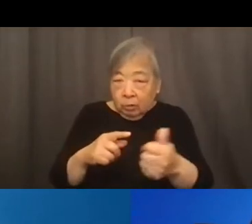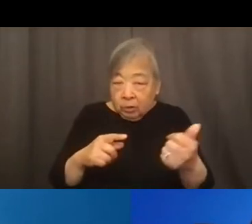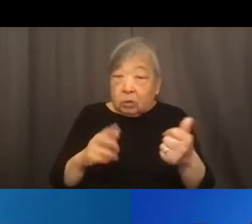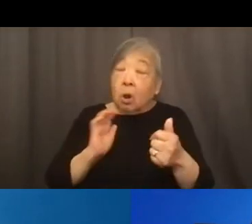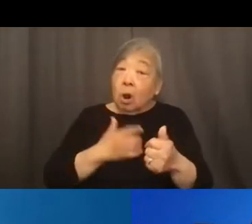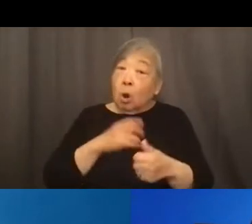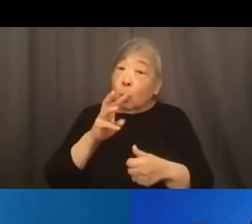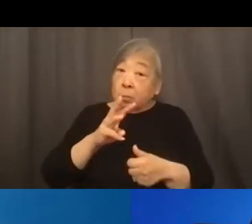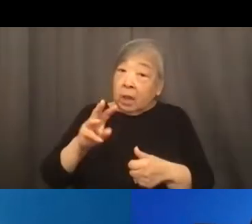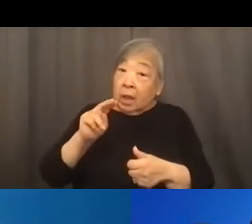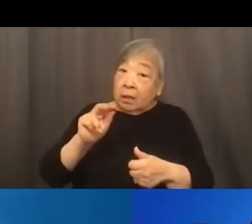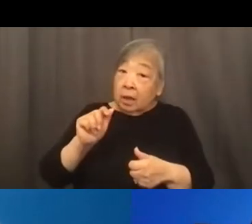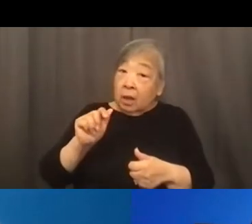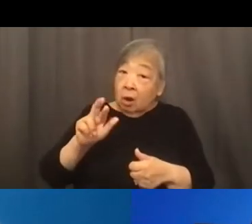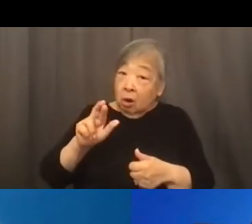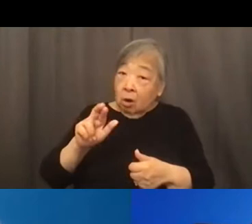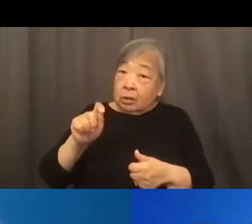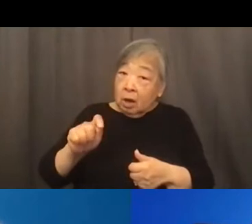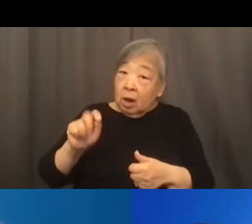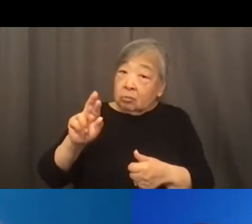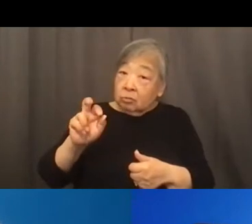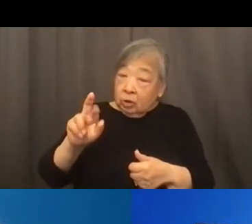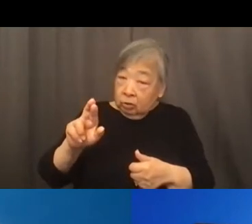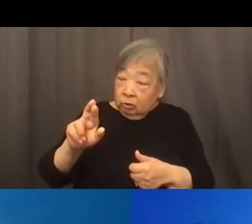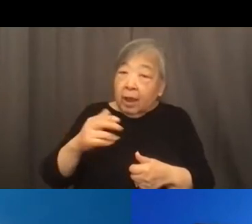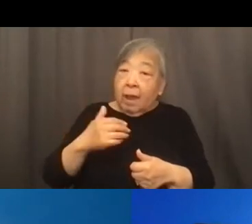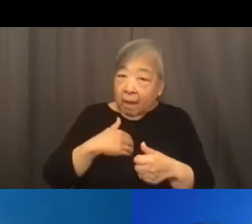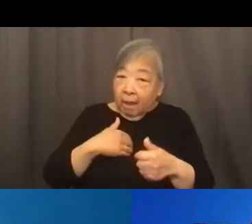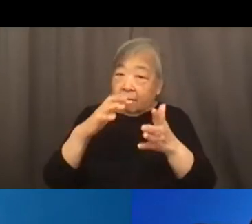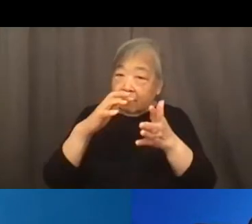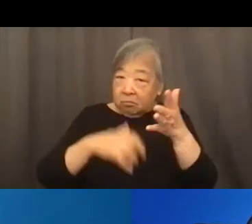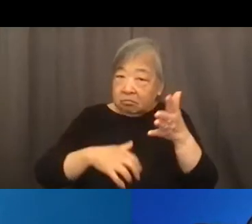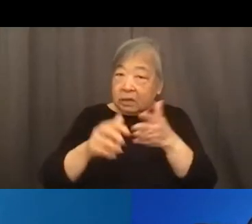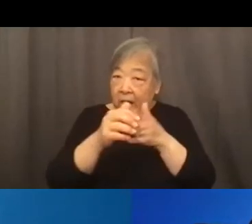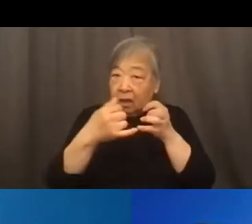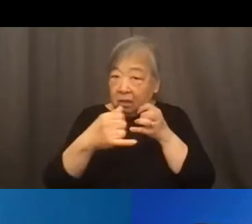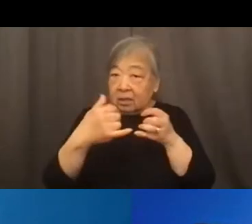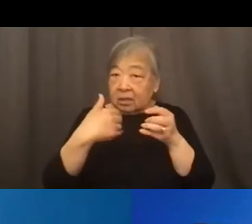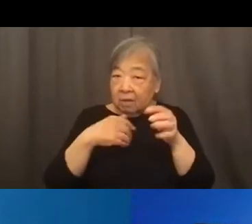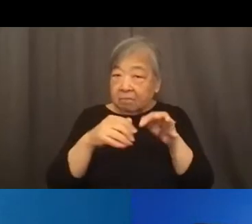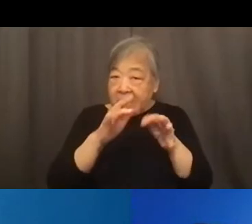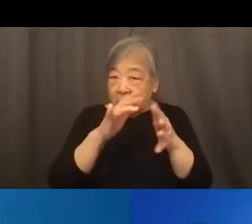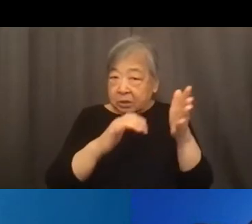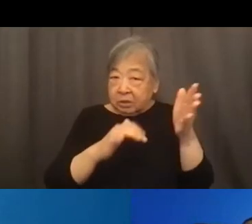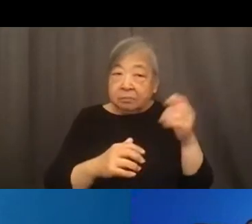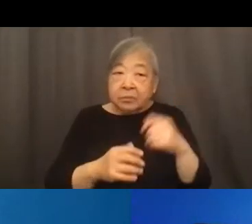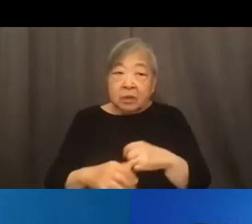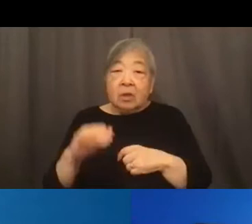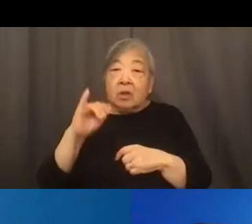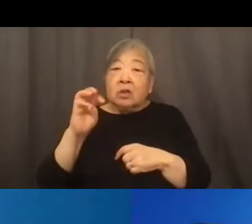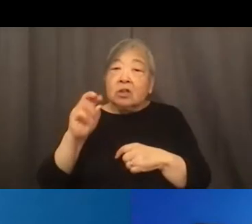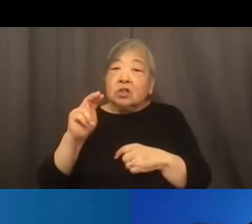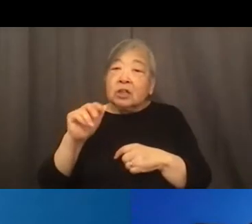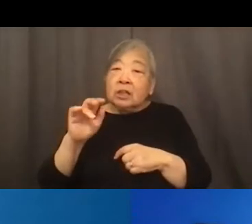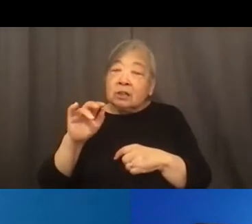at nar.realtor so the other thing that I would mention is you referenced